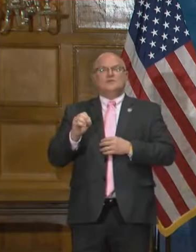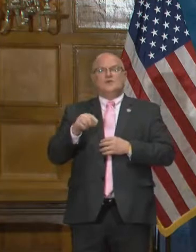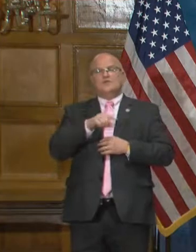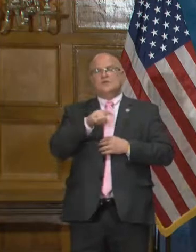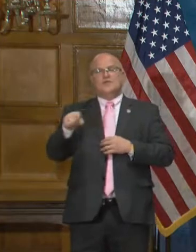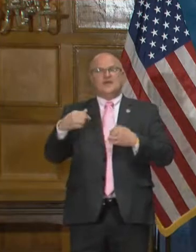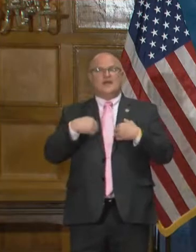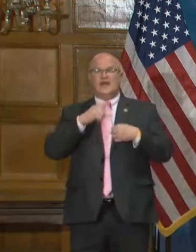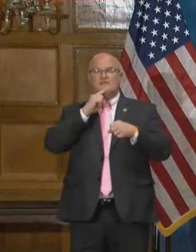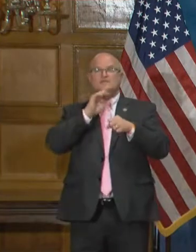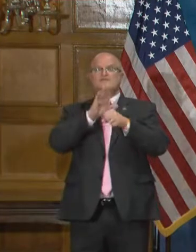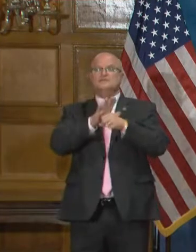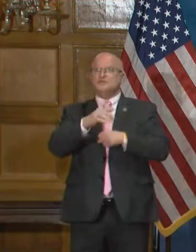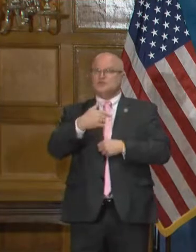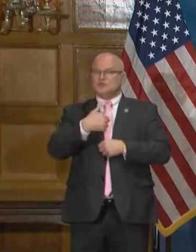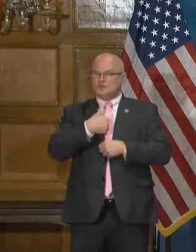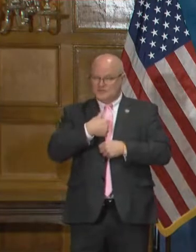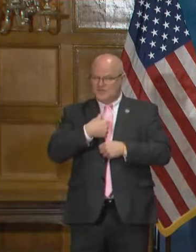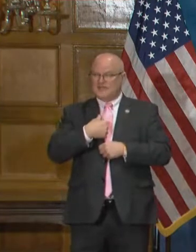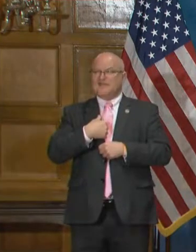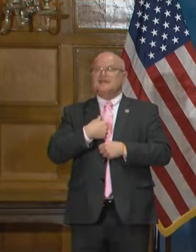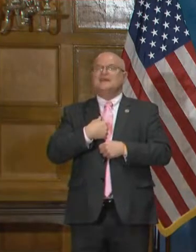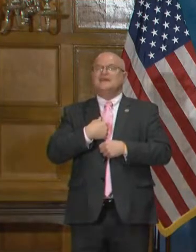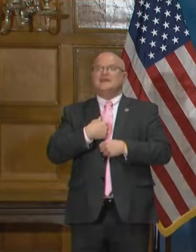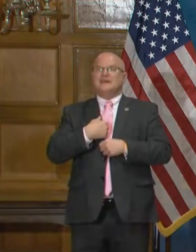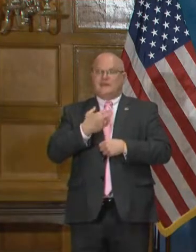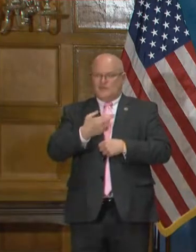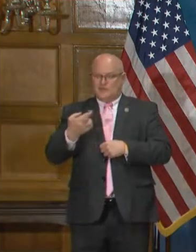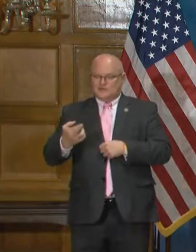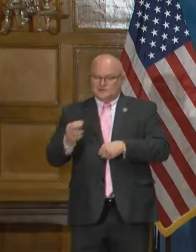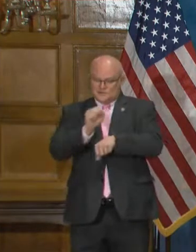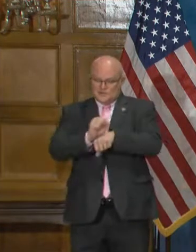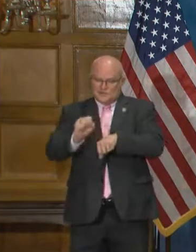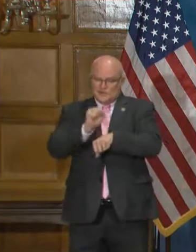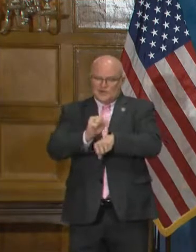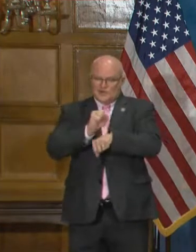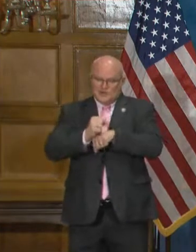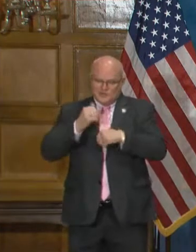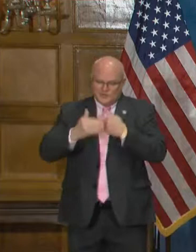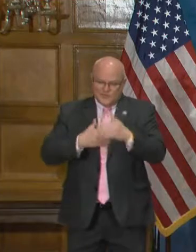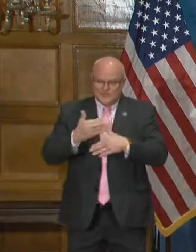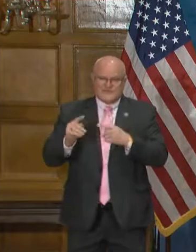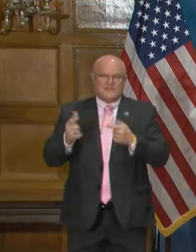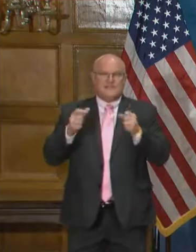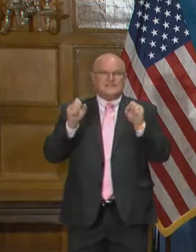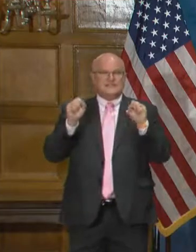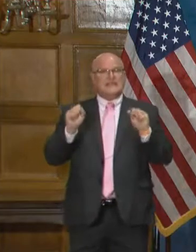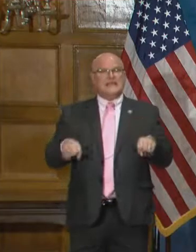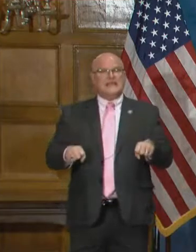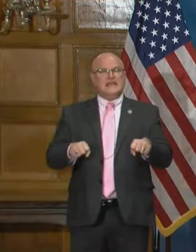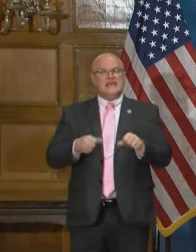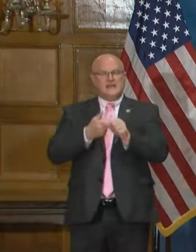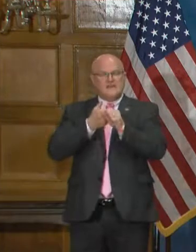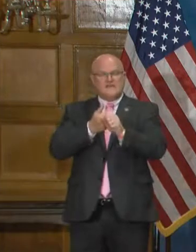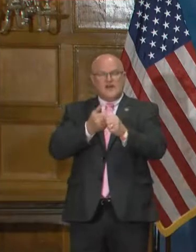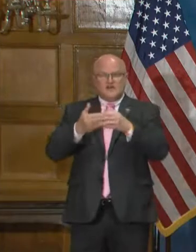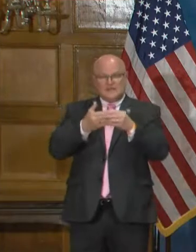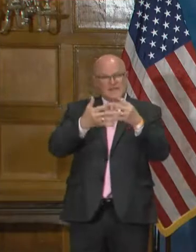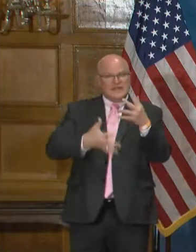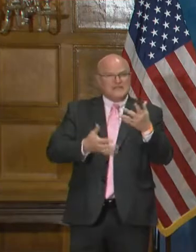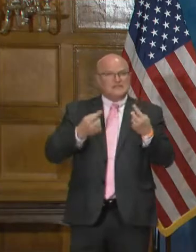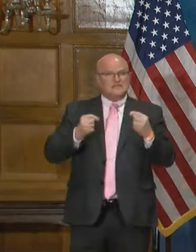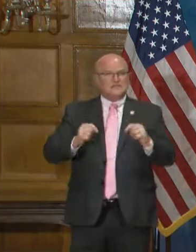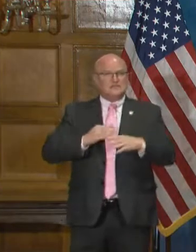they have assured me that they're putting resources to it. They're processing them as fast as they can, following those guidelines,